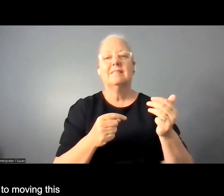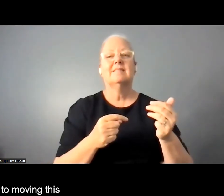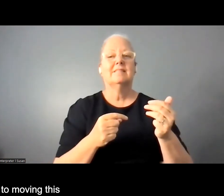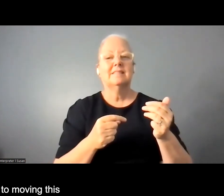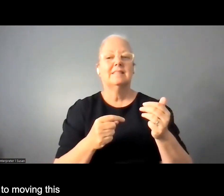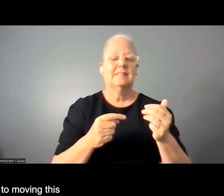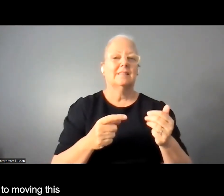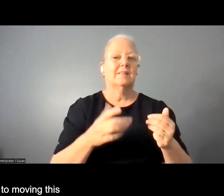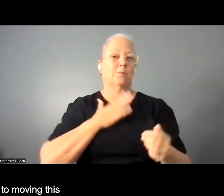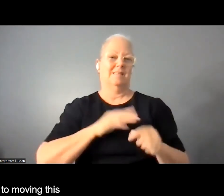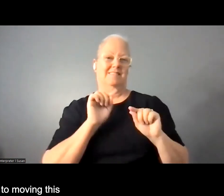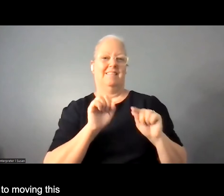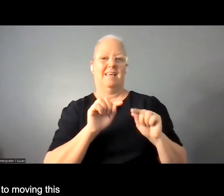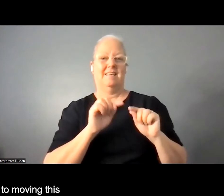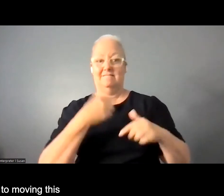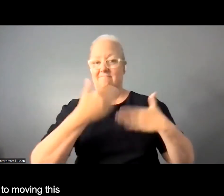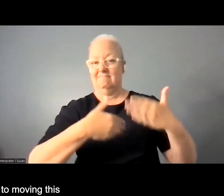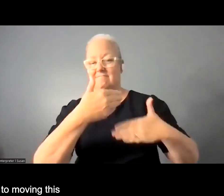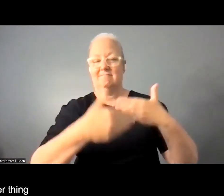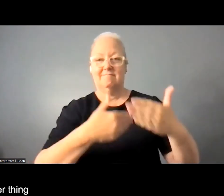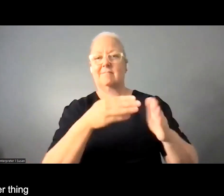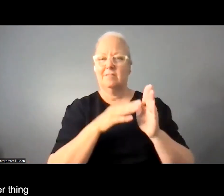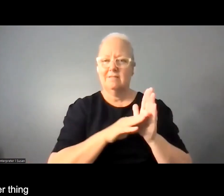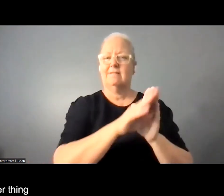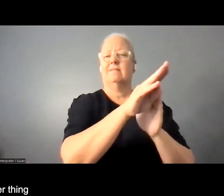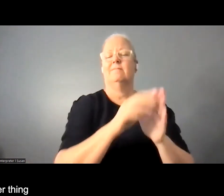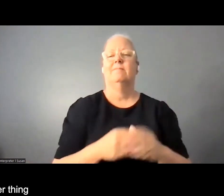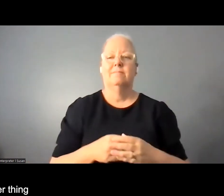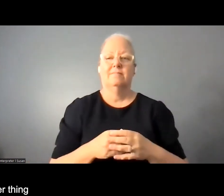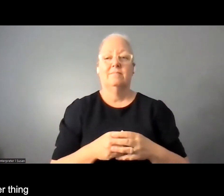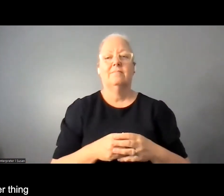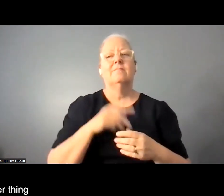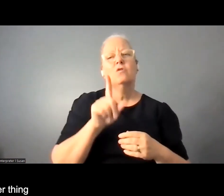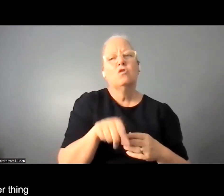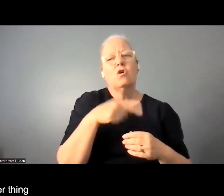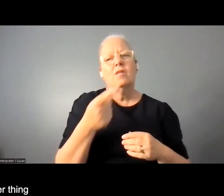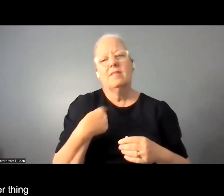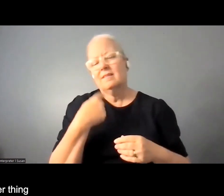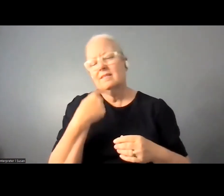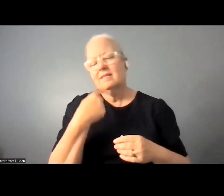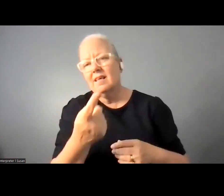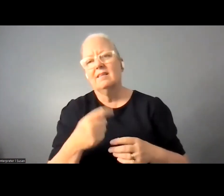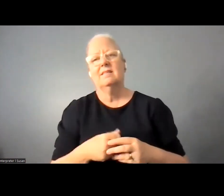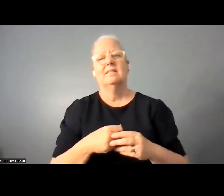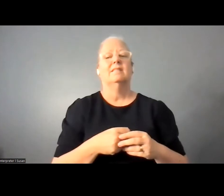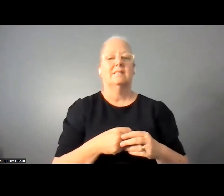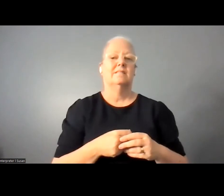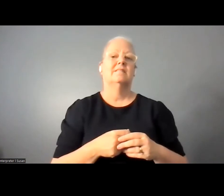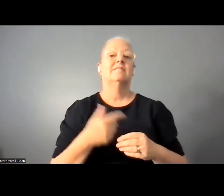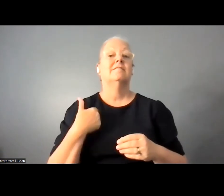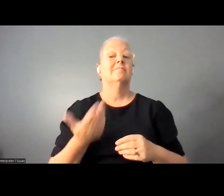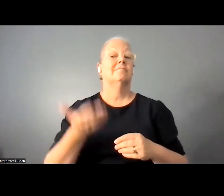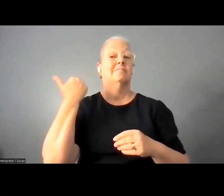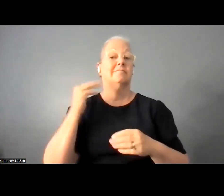you know when we look at csr there are certain issues there as well the other thing like when we connect to the previous round table on